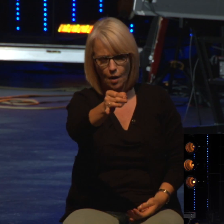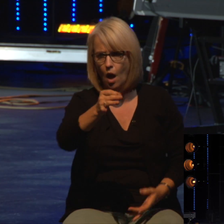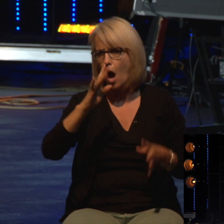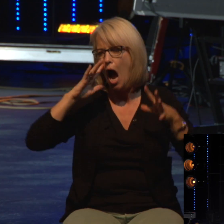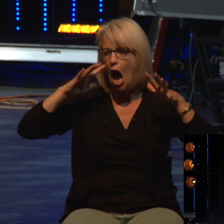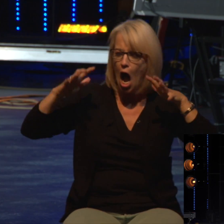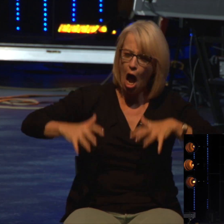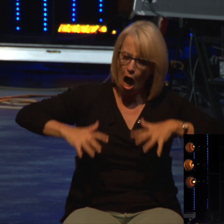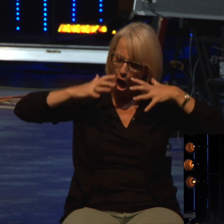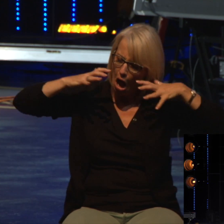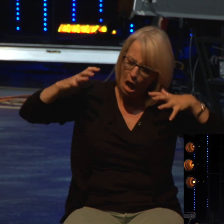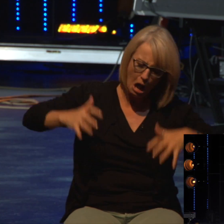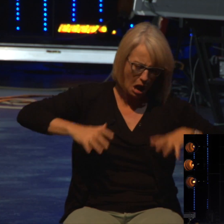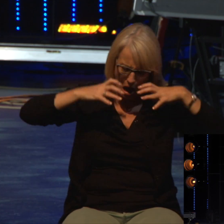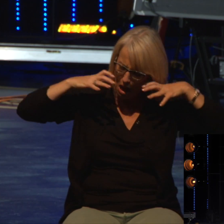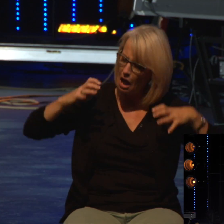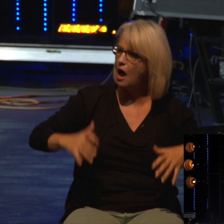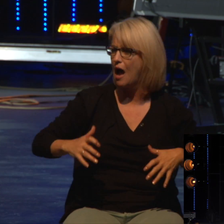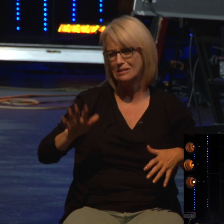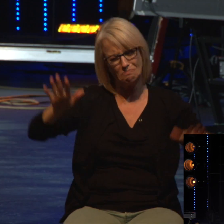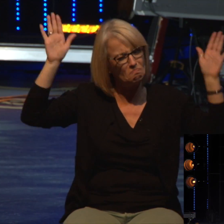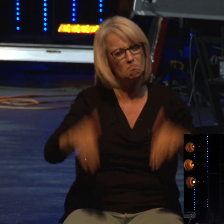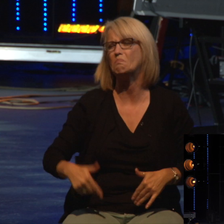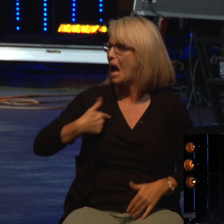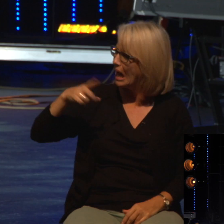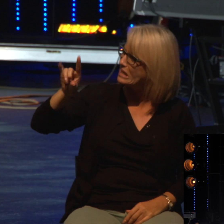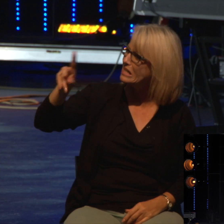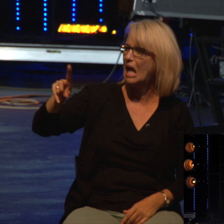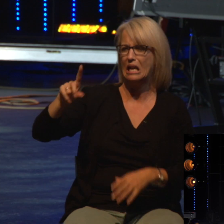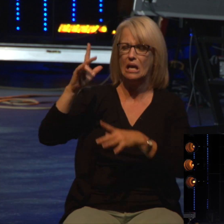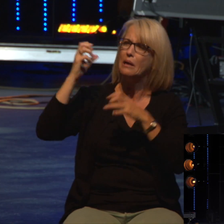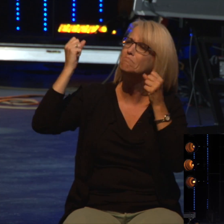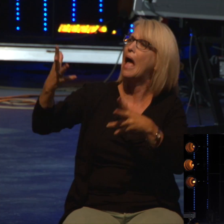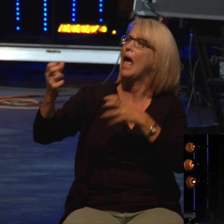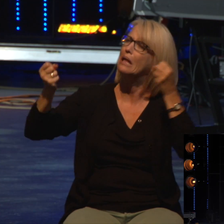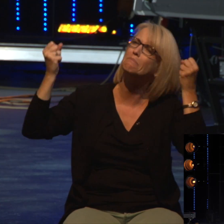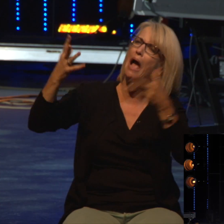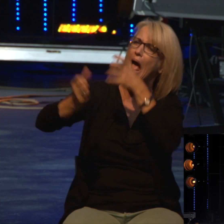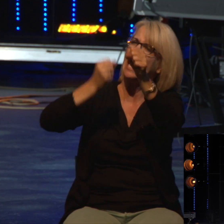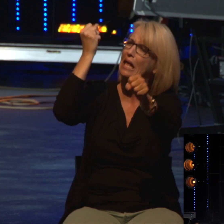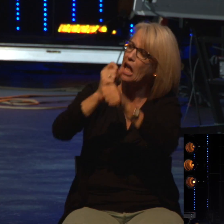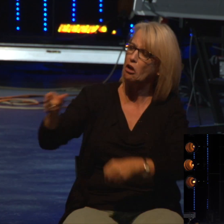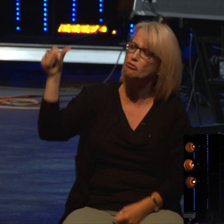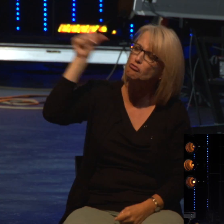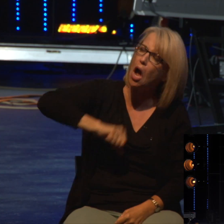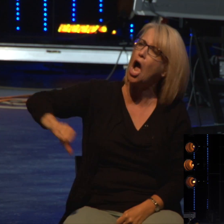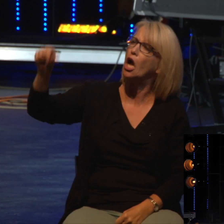She said, yes, I put up with that man's drunkenness year after year. And he fell into a